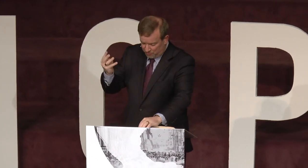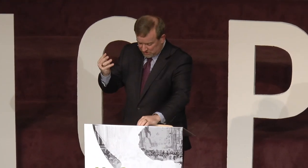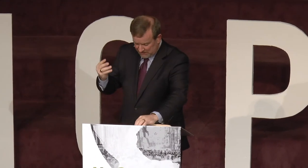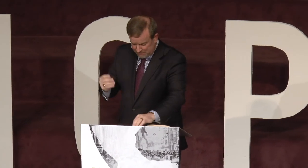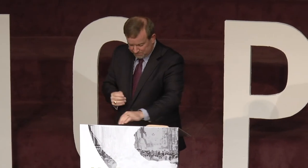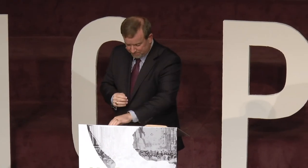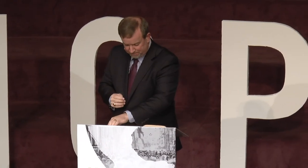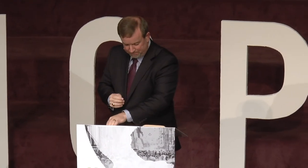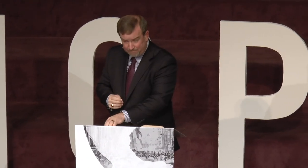14.